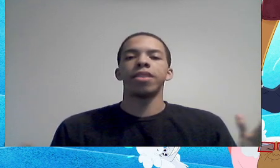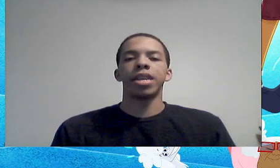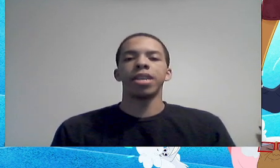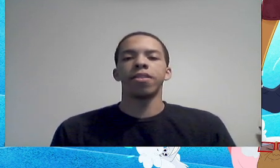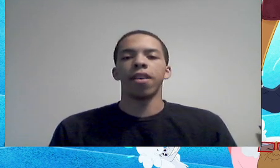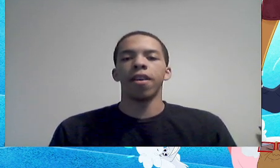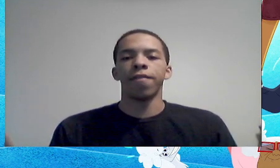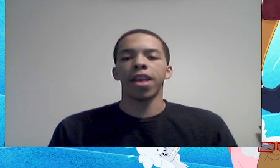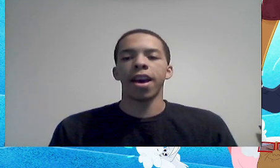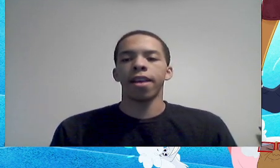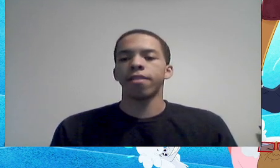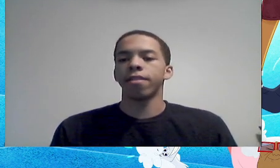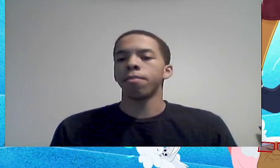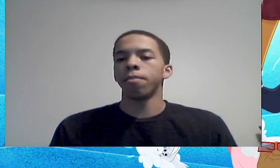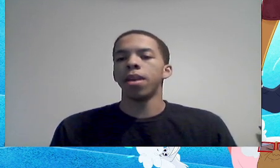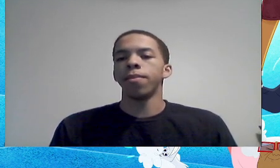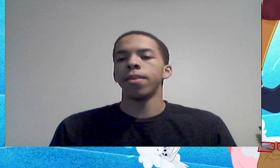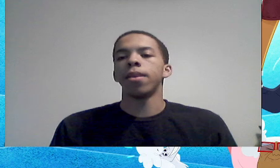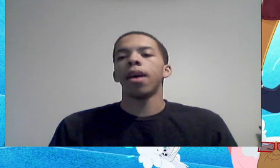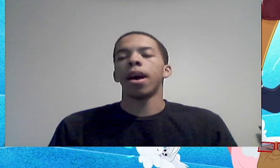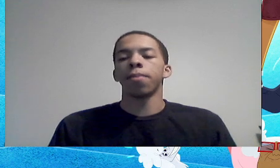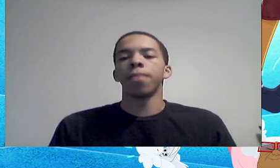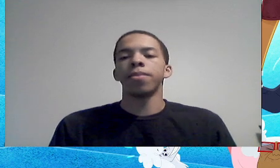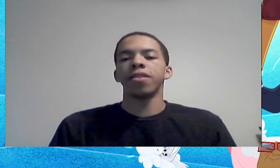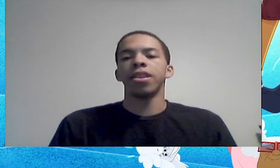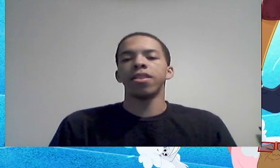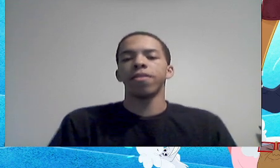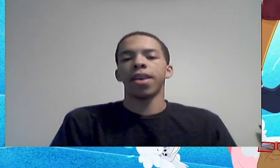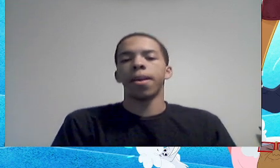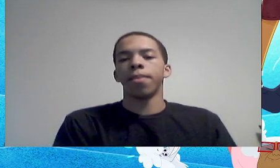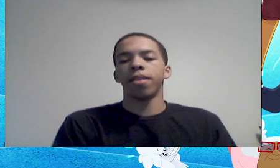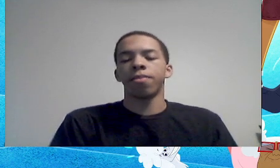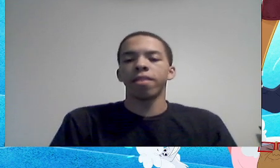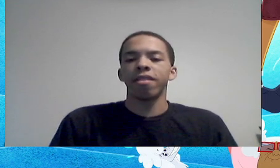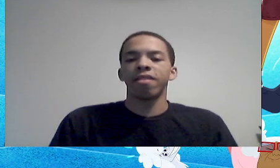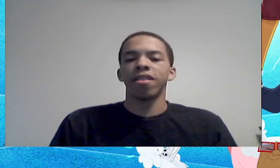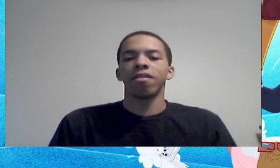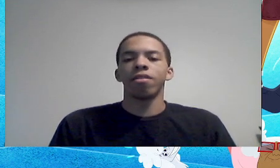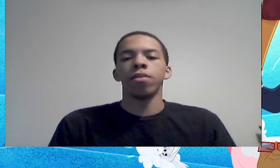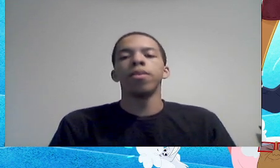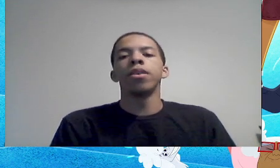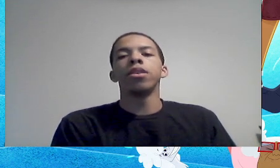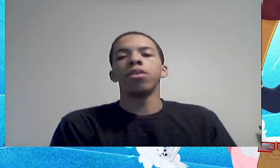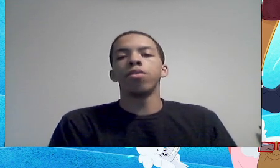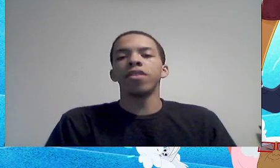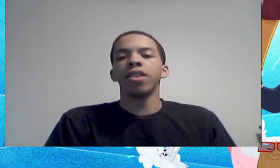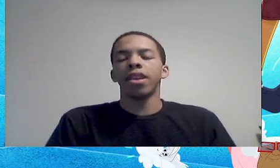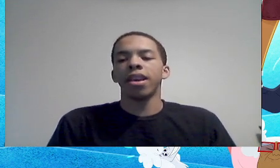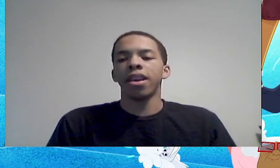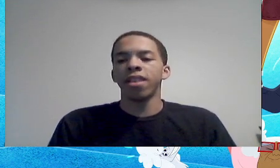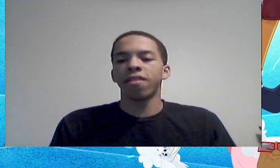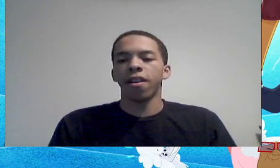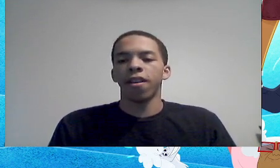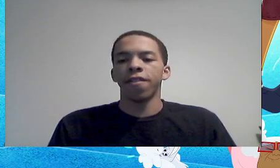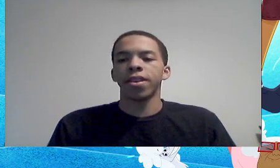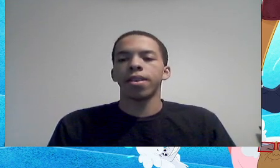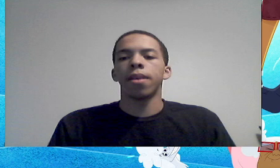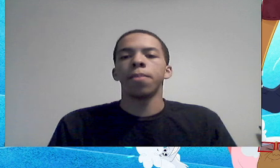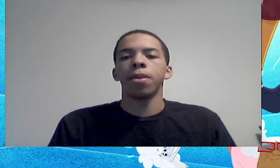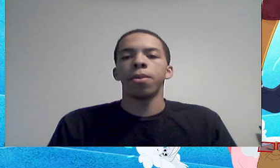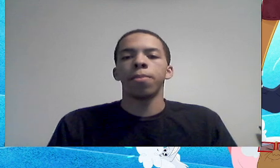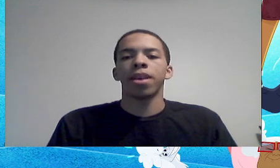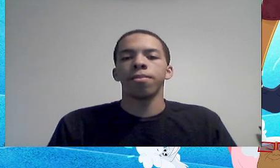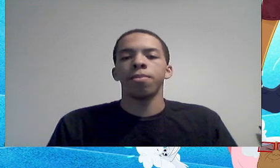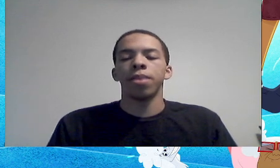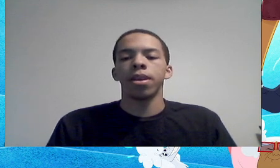I can probably see hints of that, maybe, I can probably see hints of that, but especially in season two, you see hints of